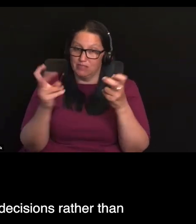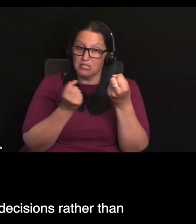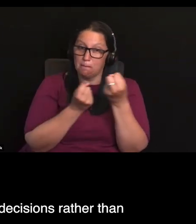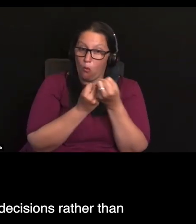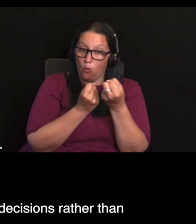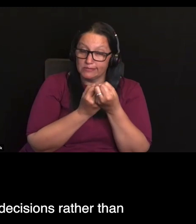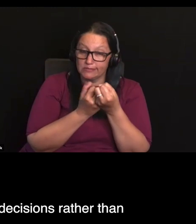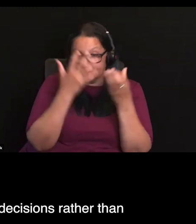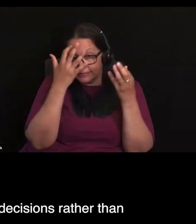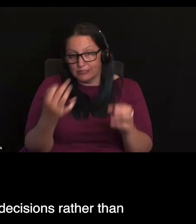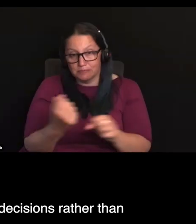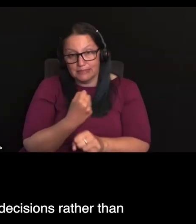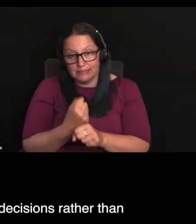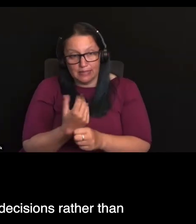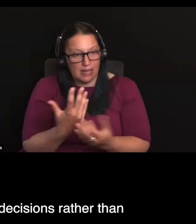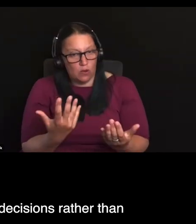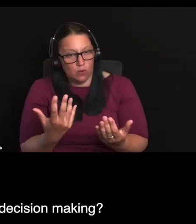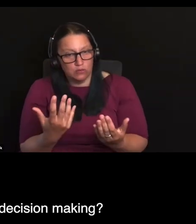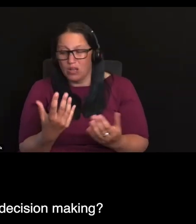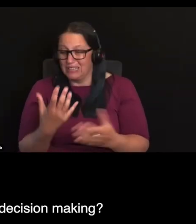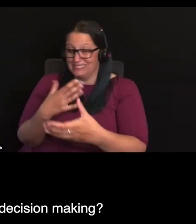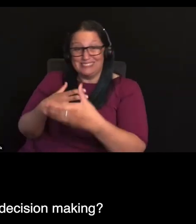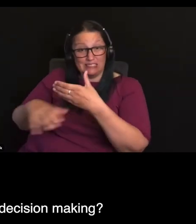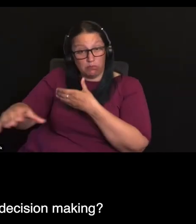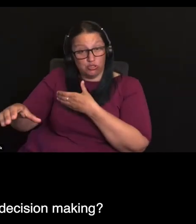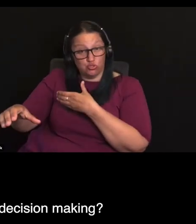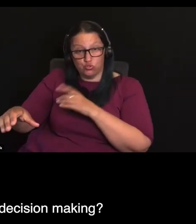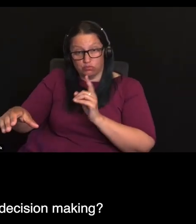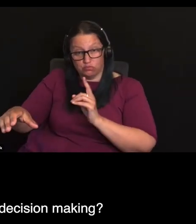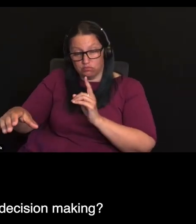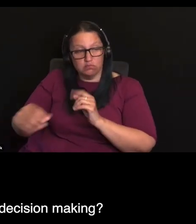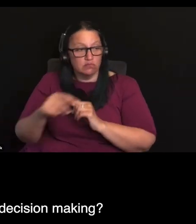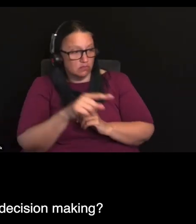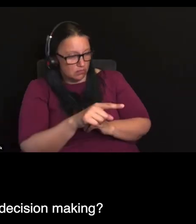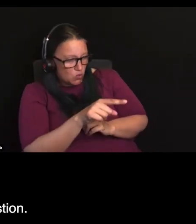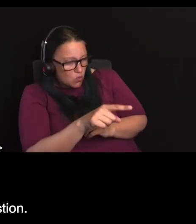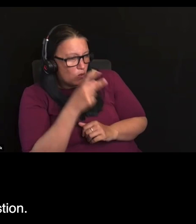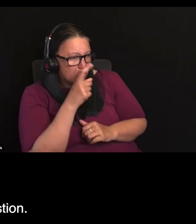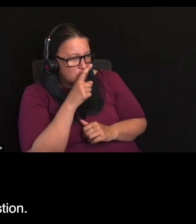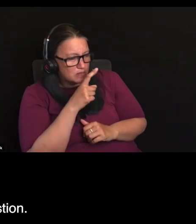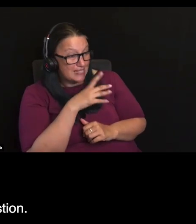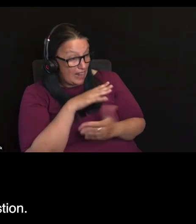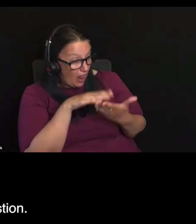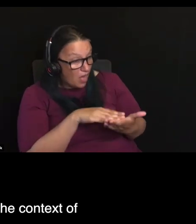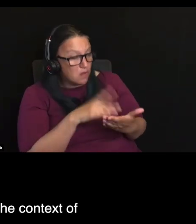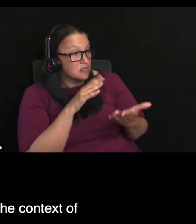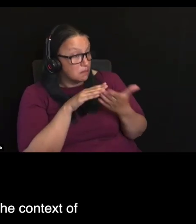people to make decisions, rather than the kind of more binary substitute decision making? It's a really good question. So they are